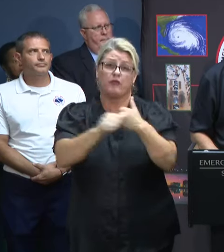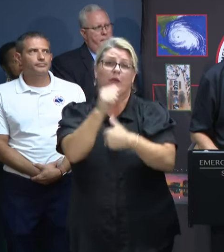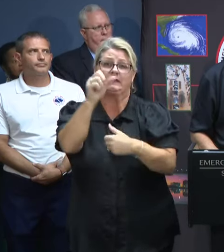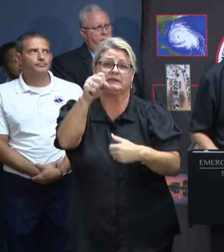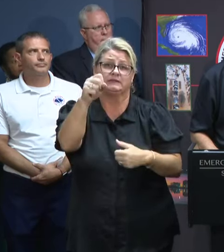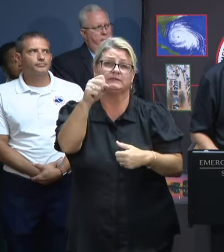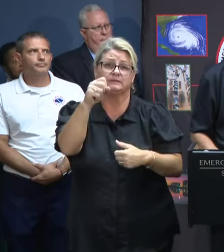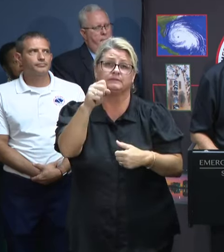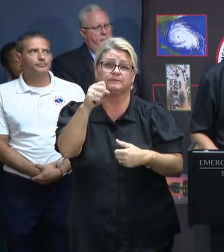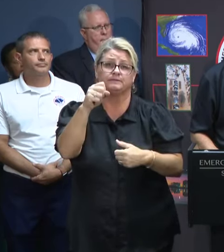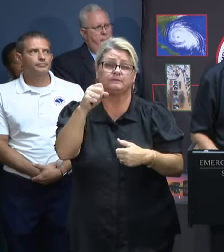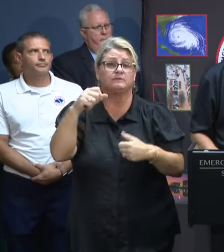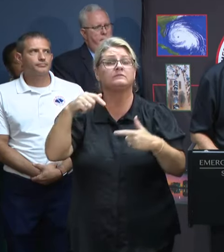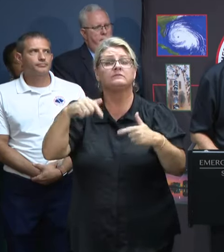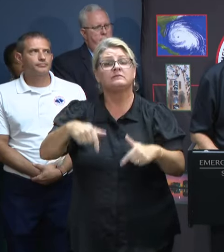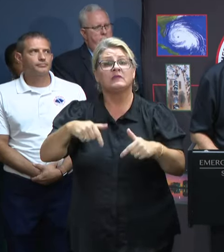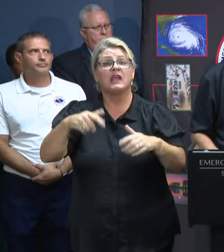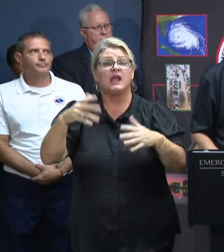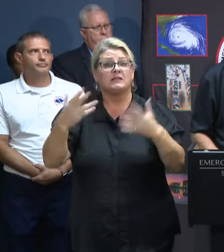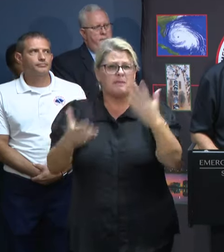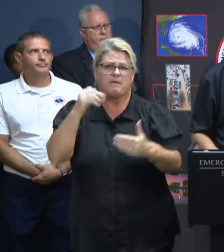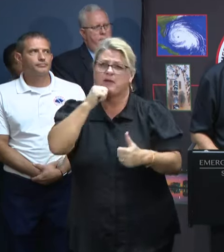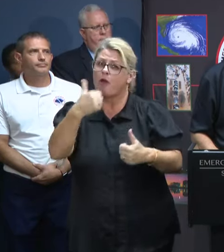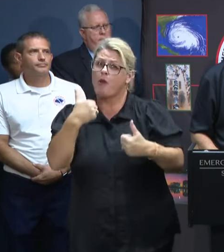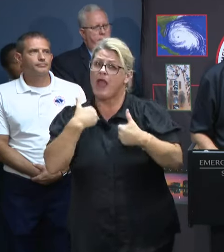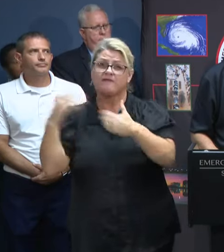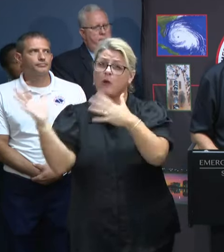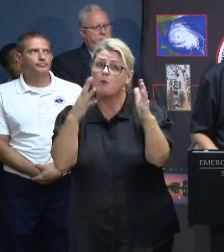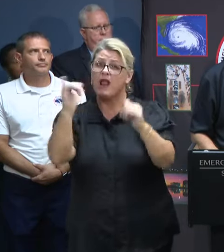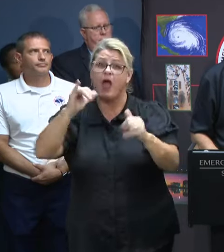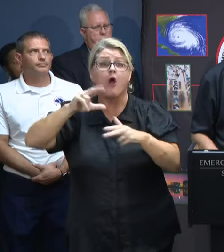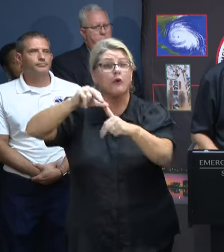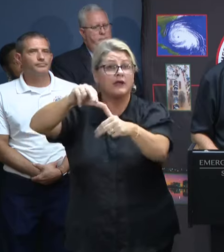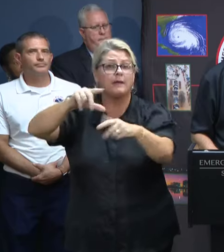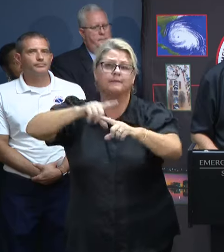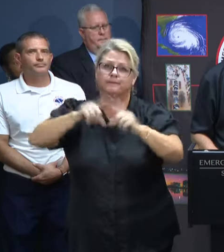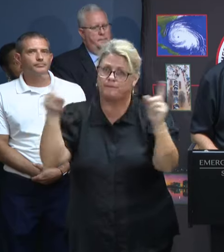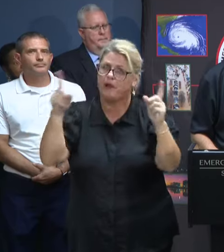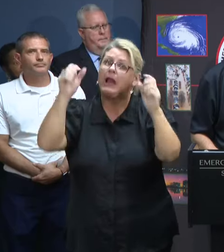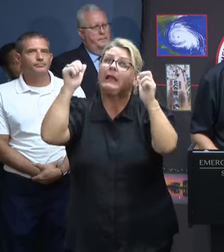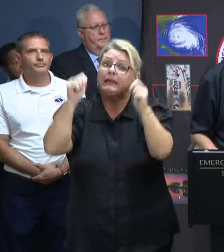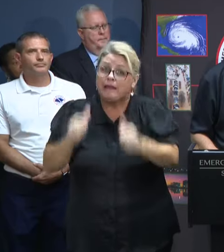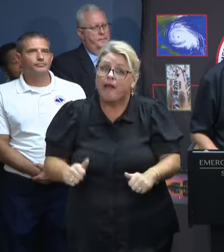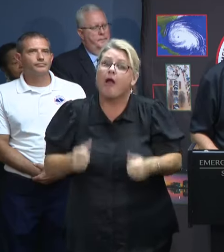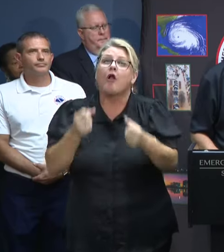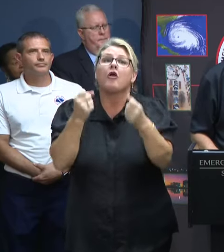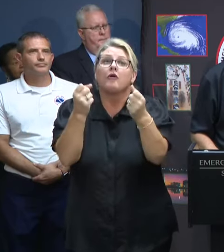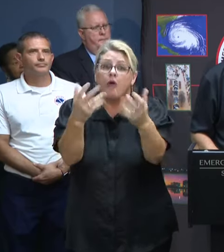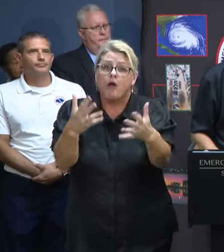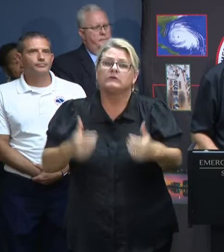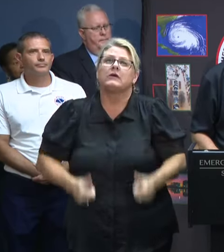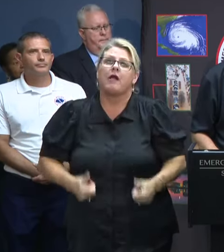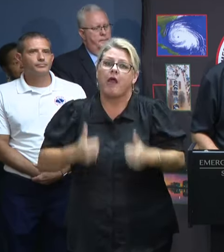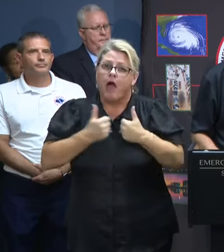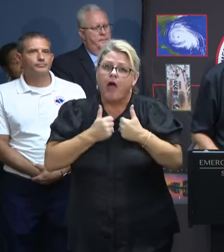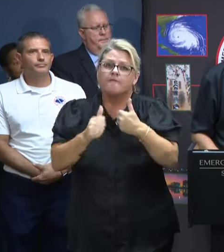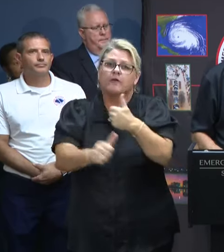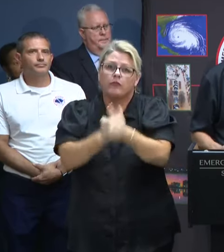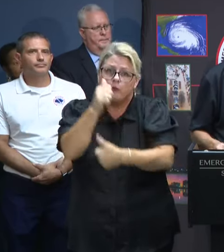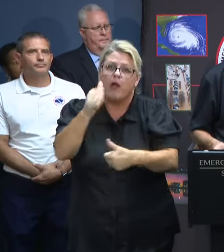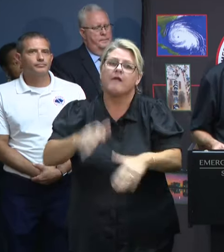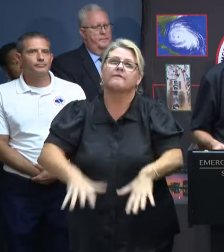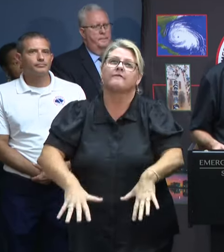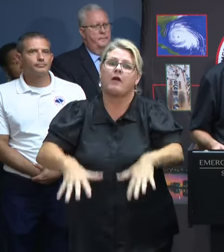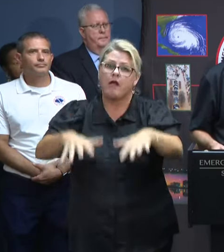This storm may not have the high winds of a hurricane, but it has the potential to cause life-threatening floods across